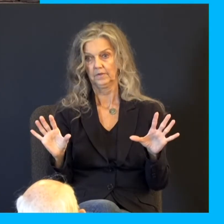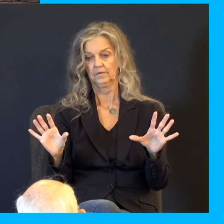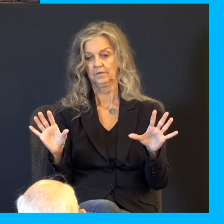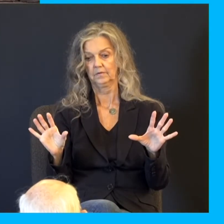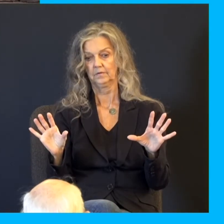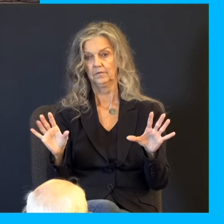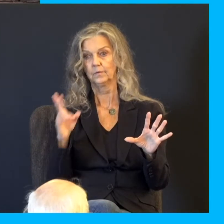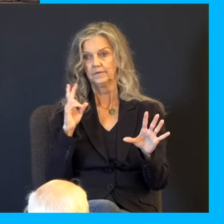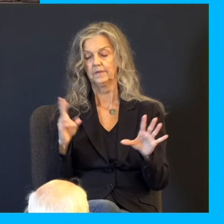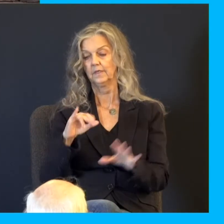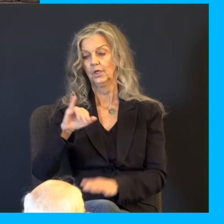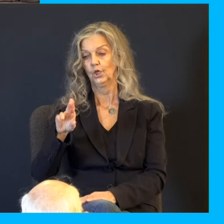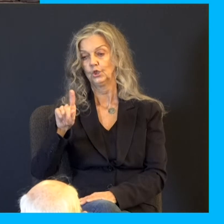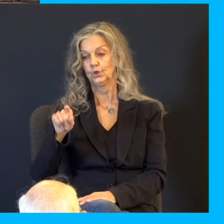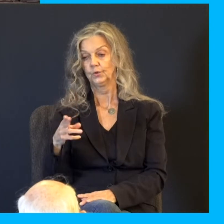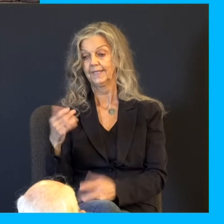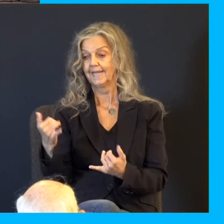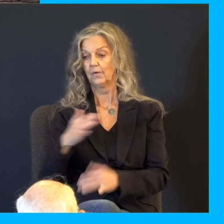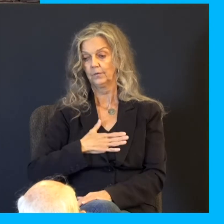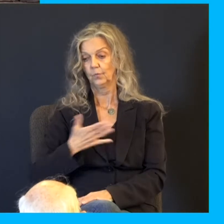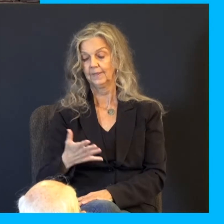Judah is willing now to take his brother's place.